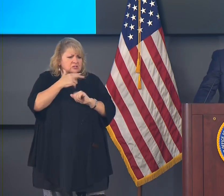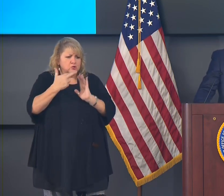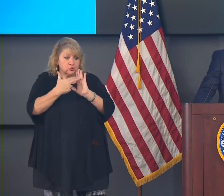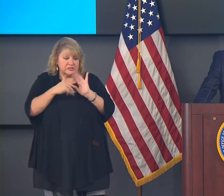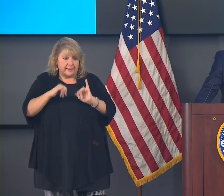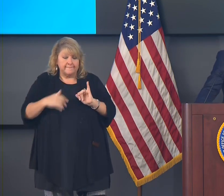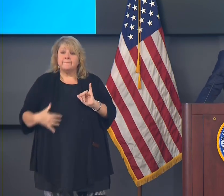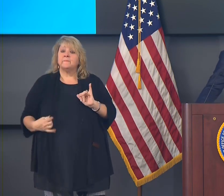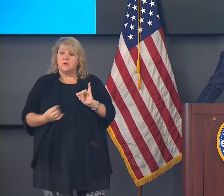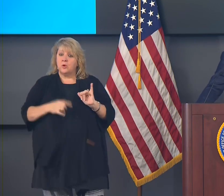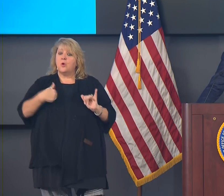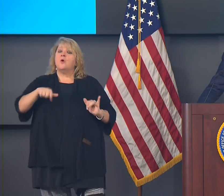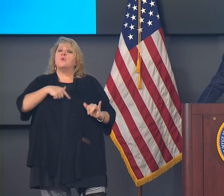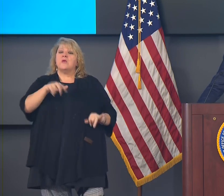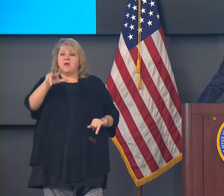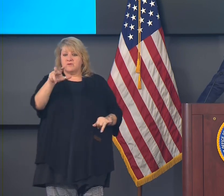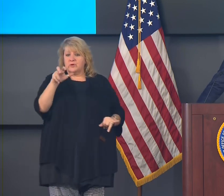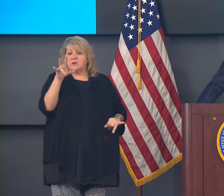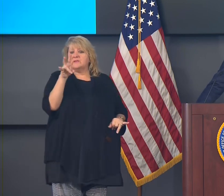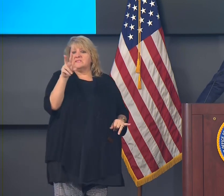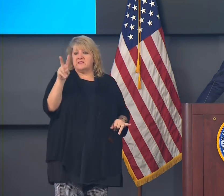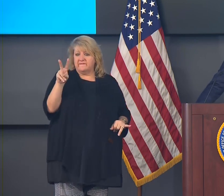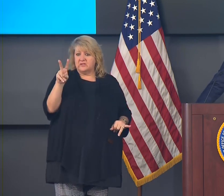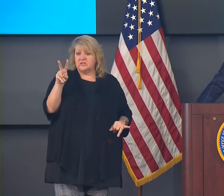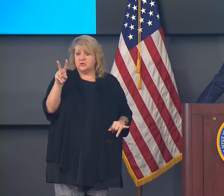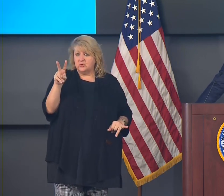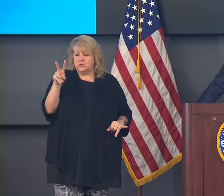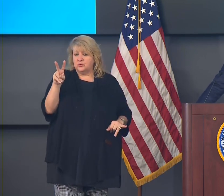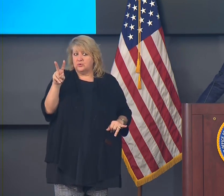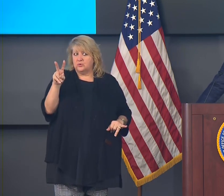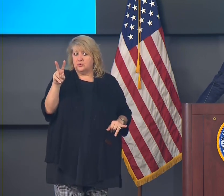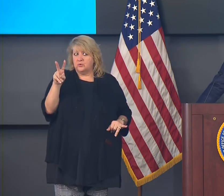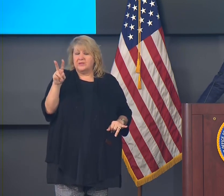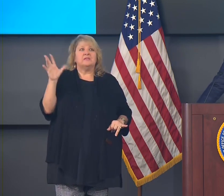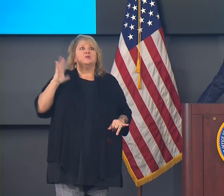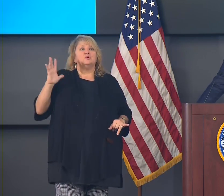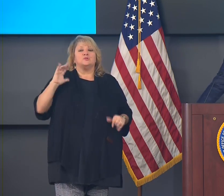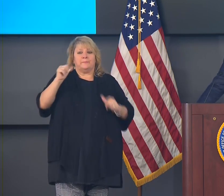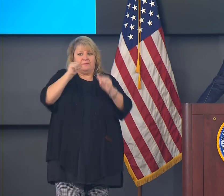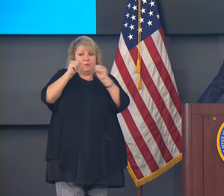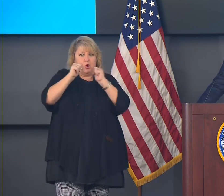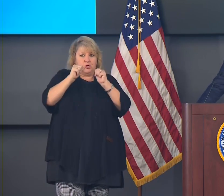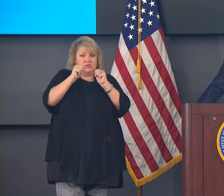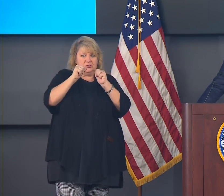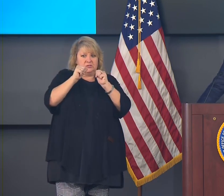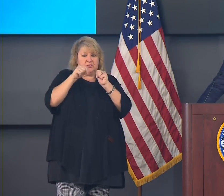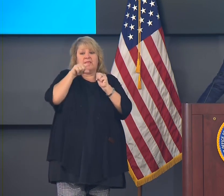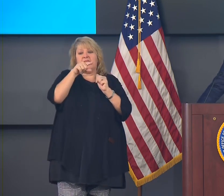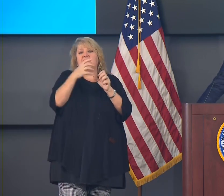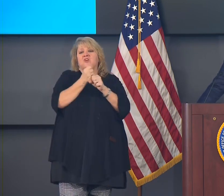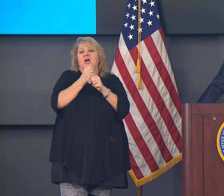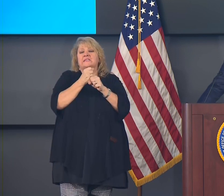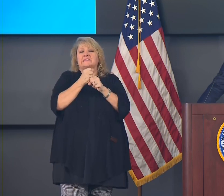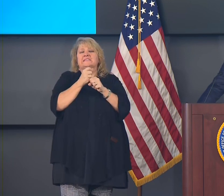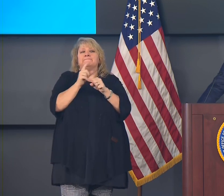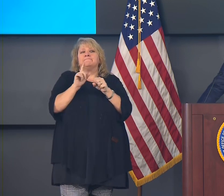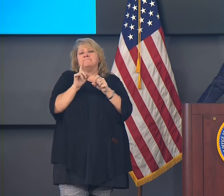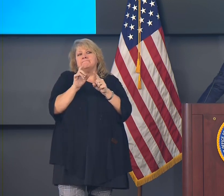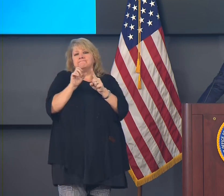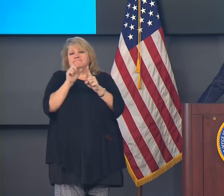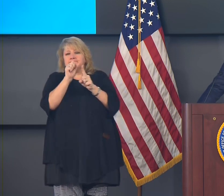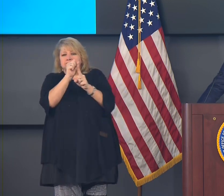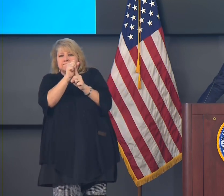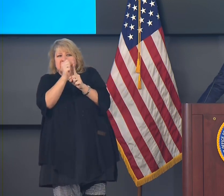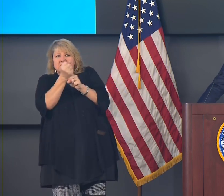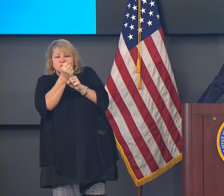And we currently have 372 used to be bars. They've received these conditional restaurant